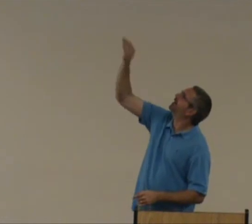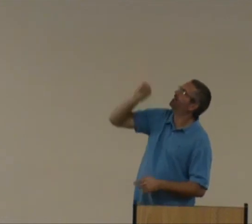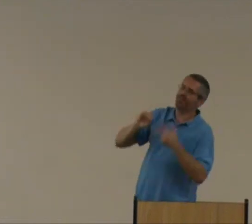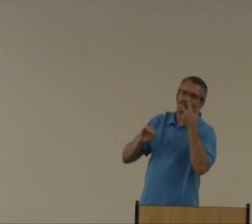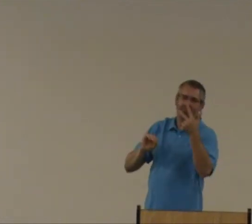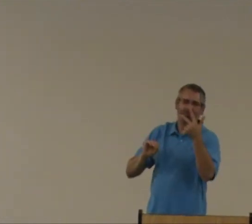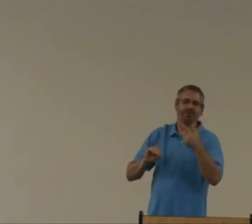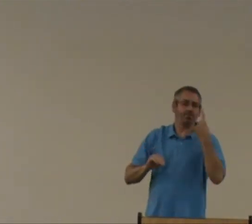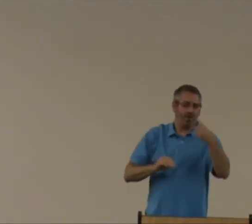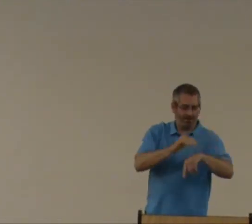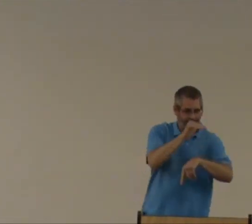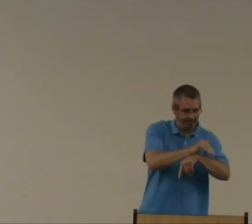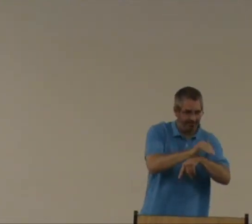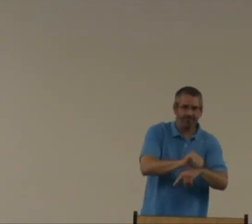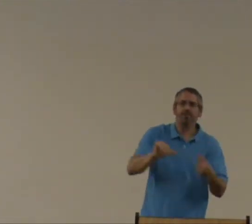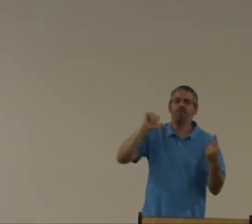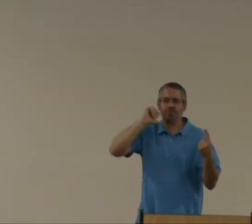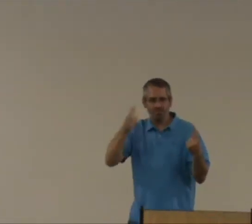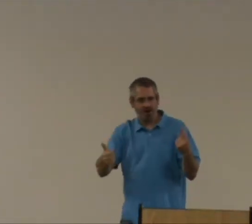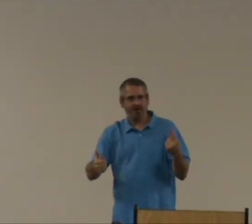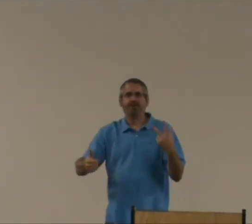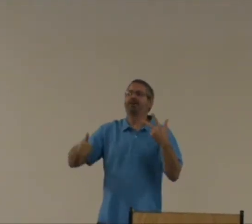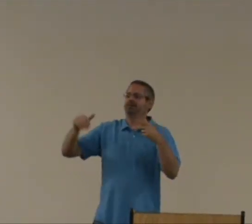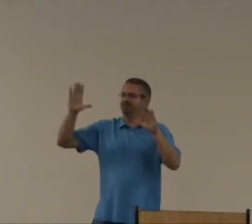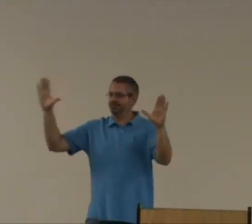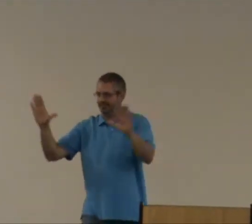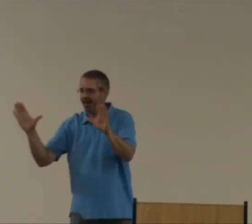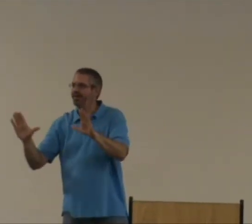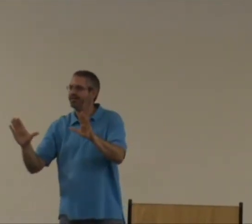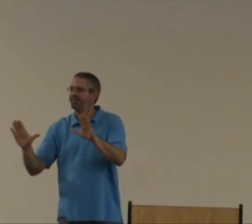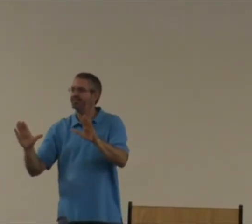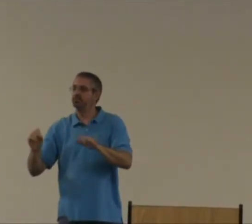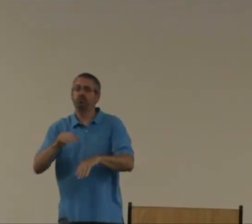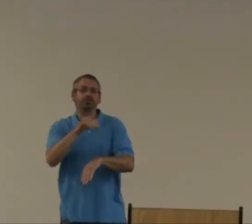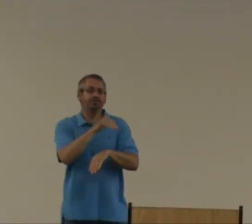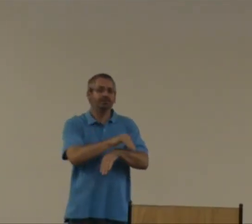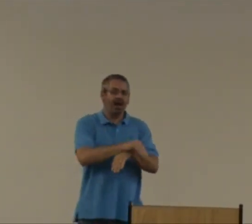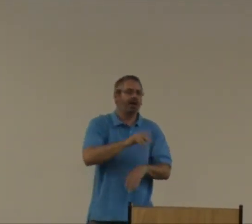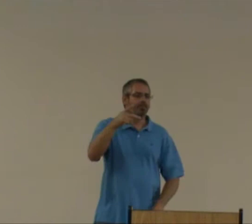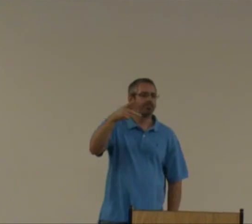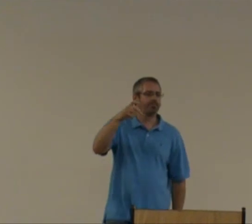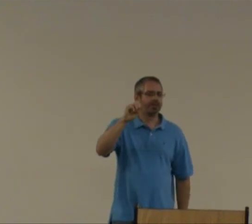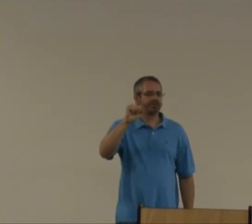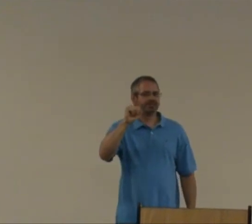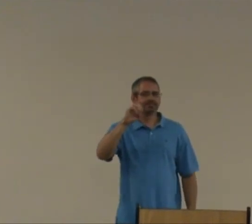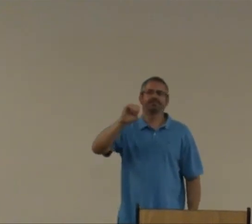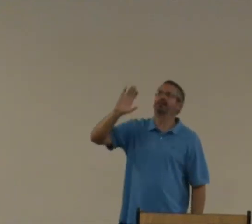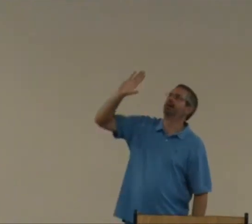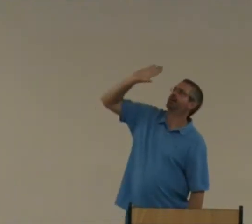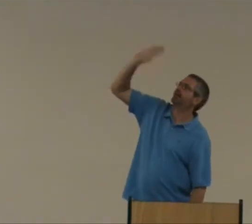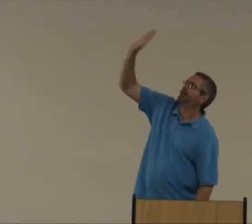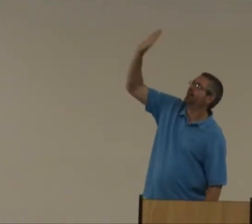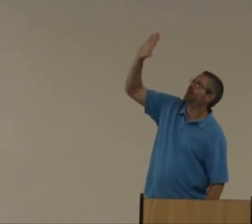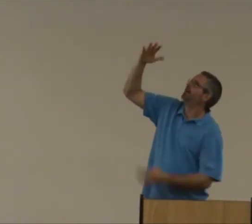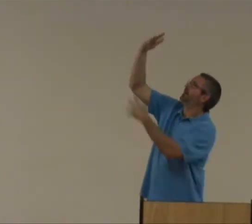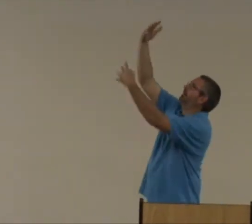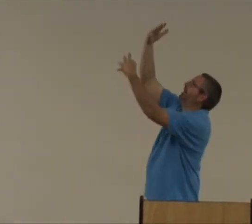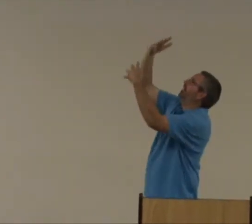Foods of the spirit. One tonight. We're going to talk about a million. And Sunday we're going talk about a third one. Tonight we're going to talk about the fruit of the spirit. is